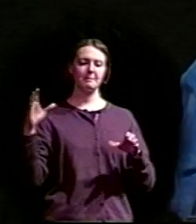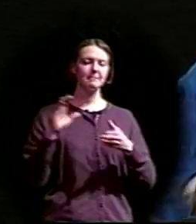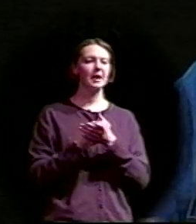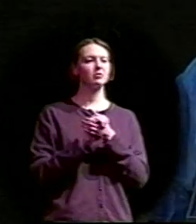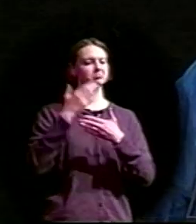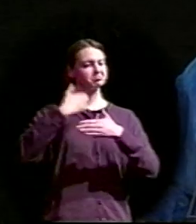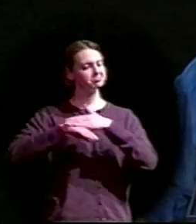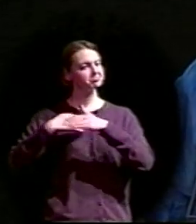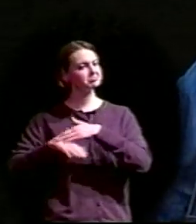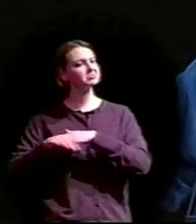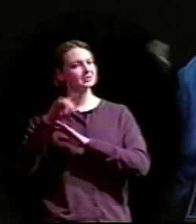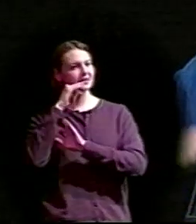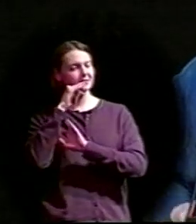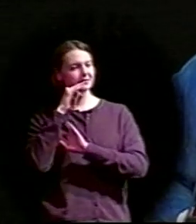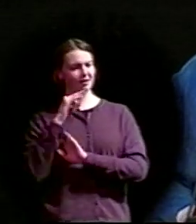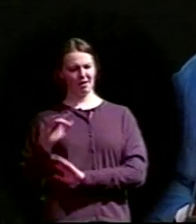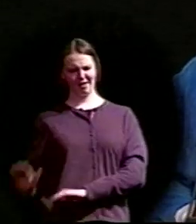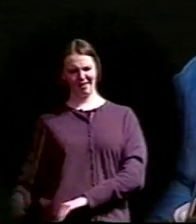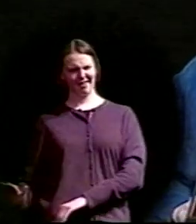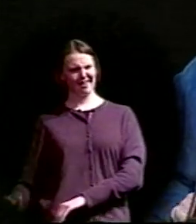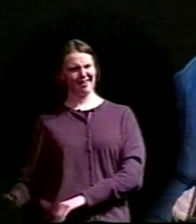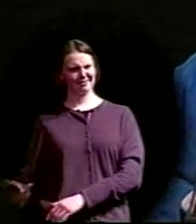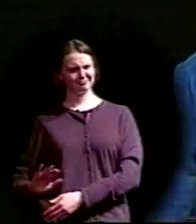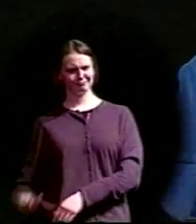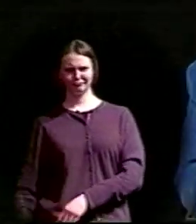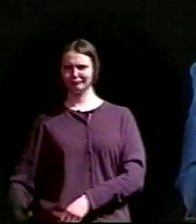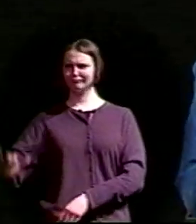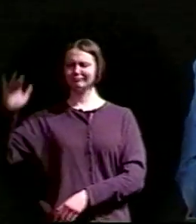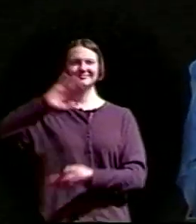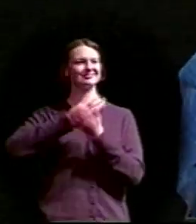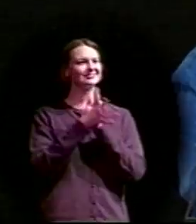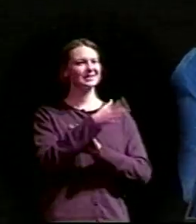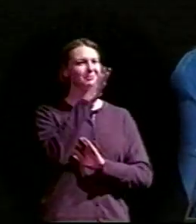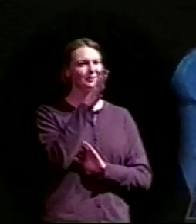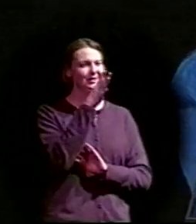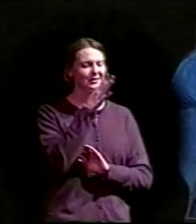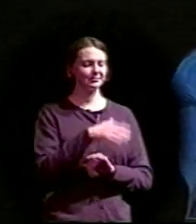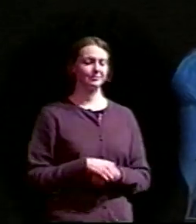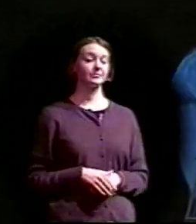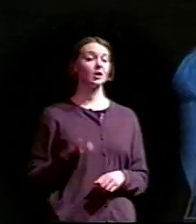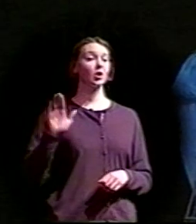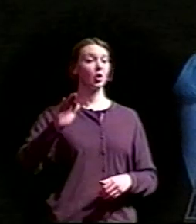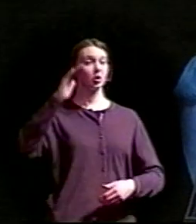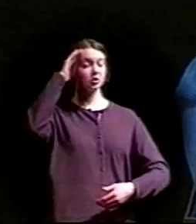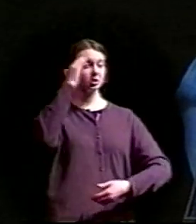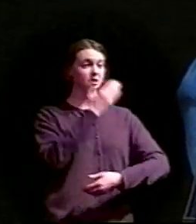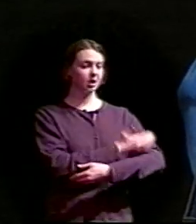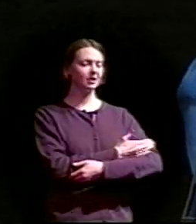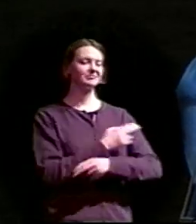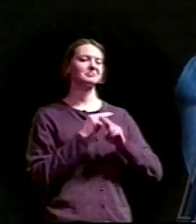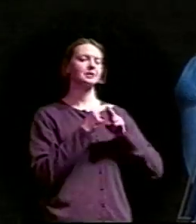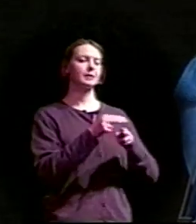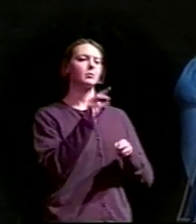Little Minnie became a mother. And she named her only son, Winans, after her father,